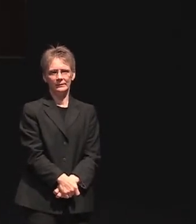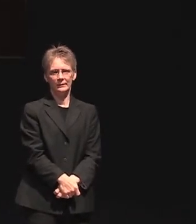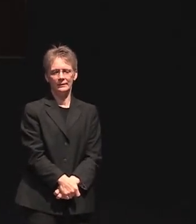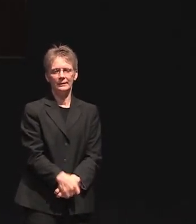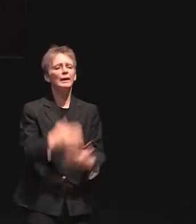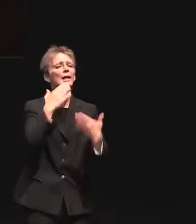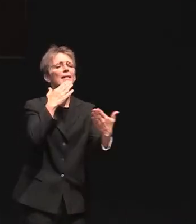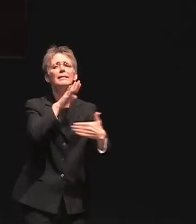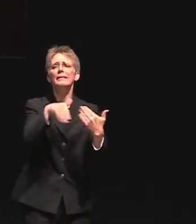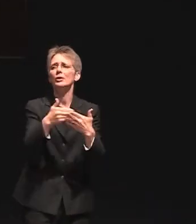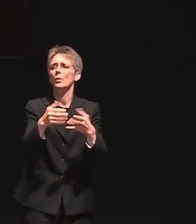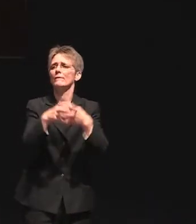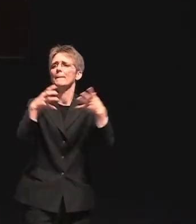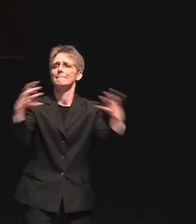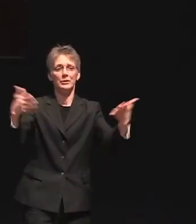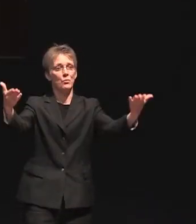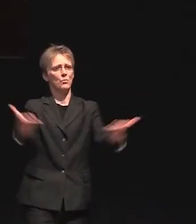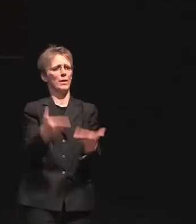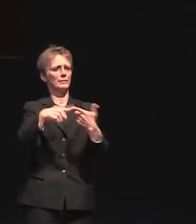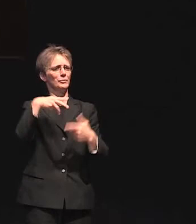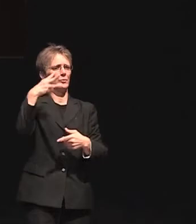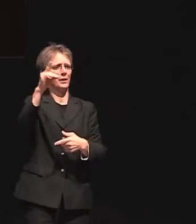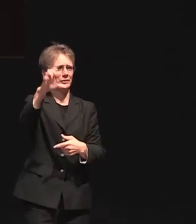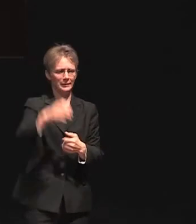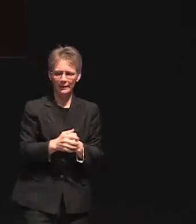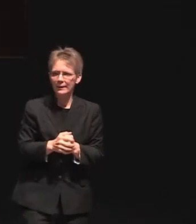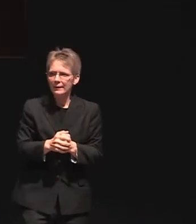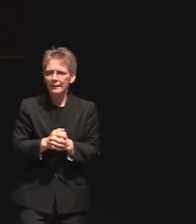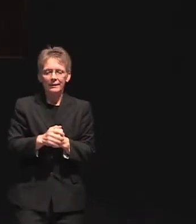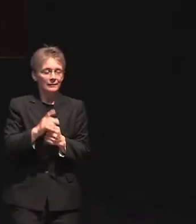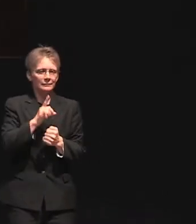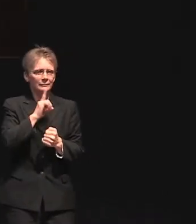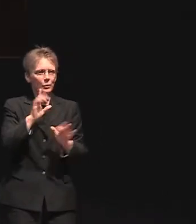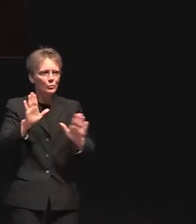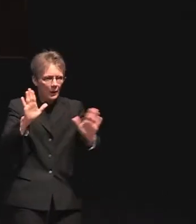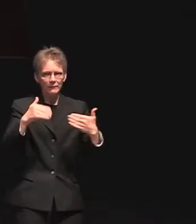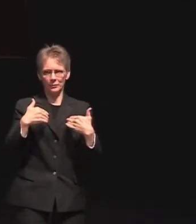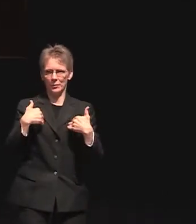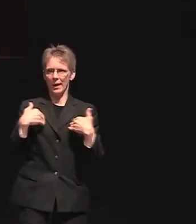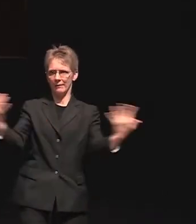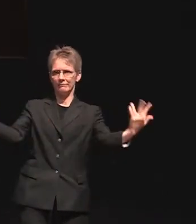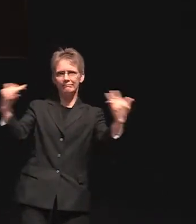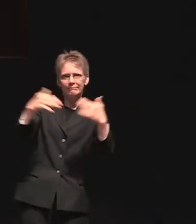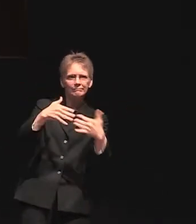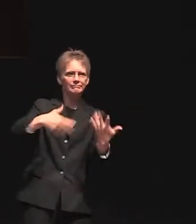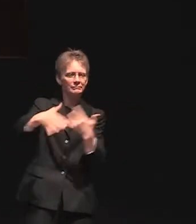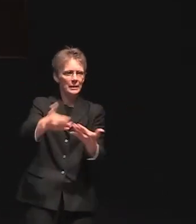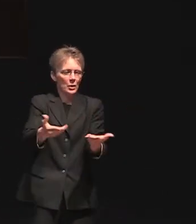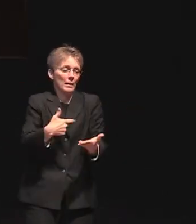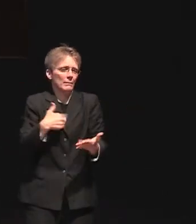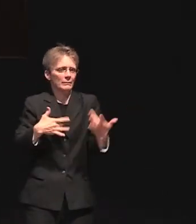Thank you all very much and welcome to Washington. It's really so wonderful to have you here and I am so excited to